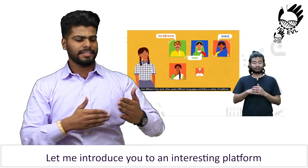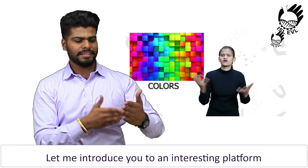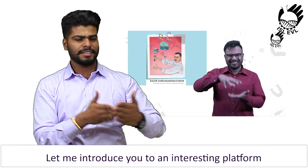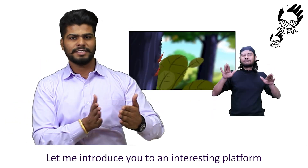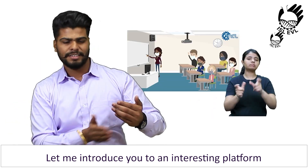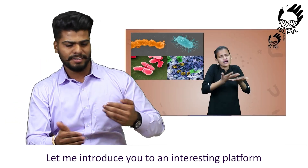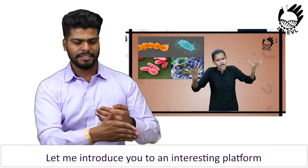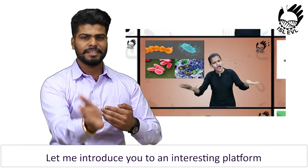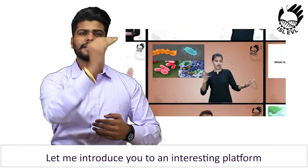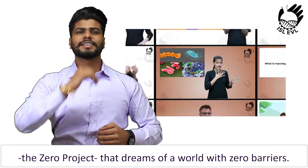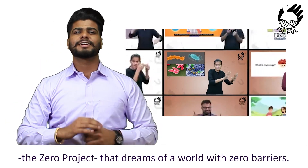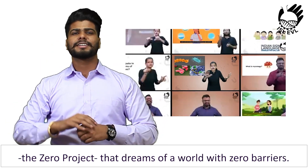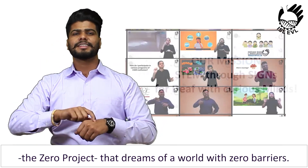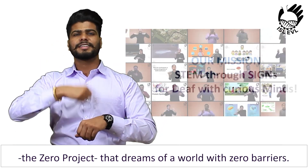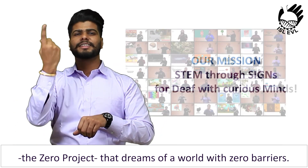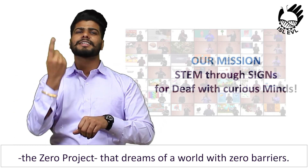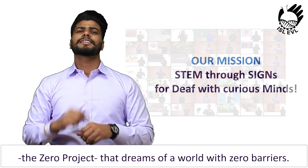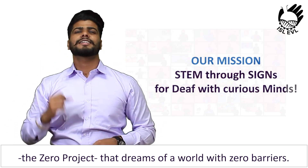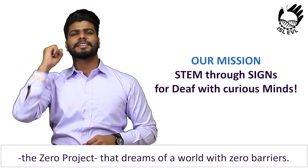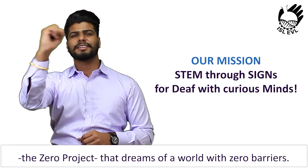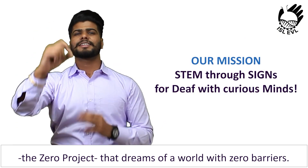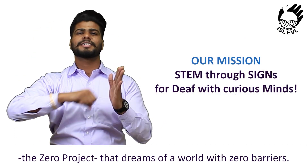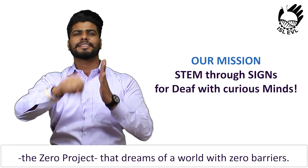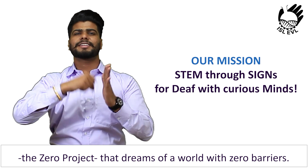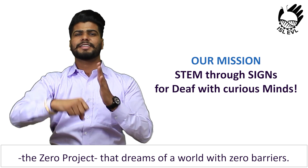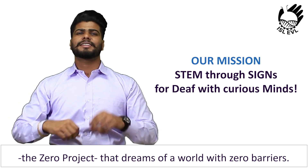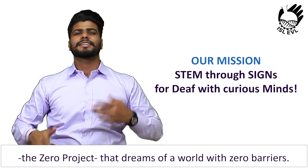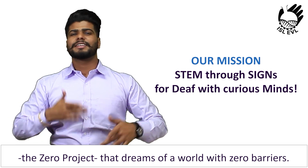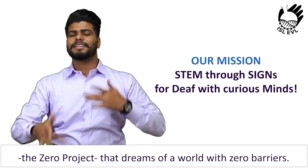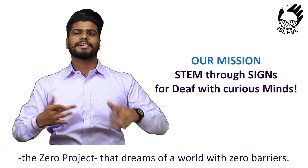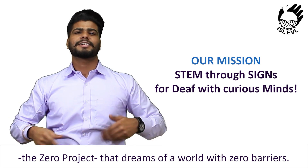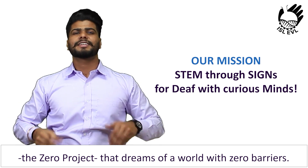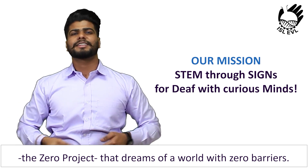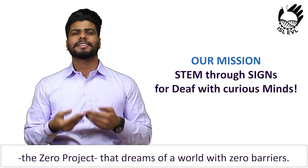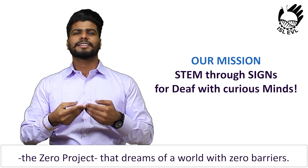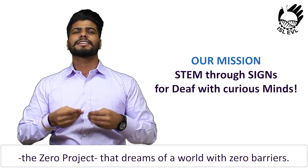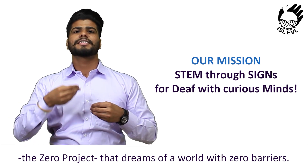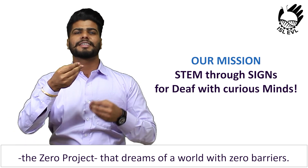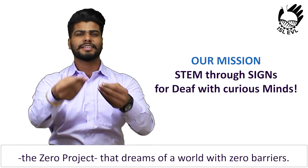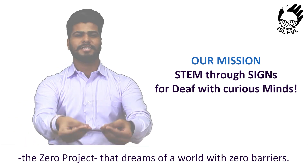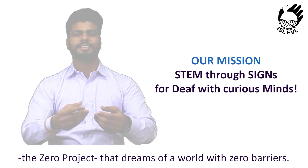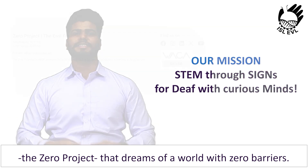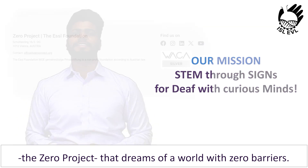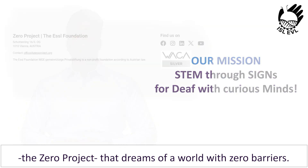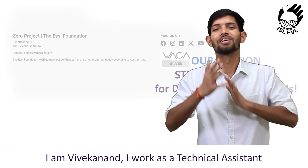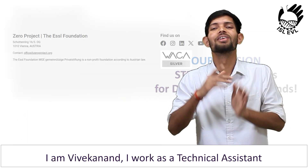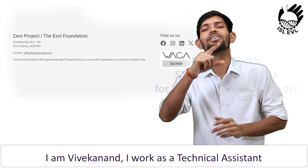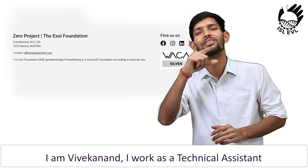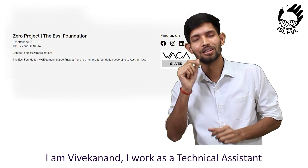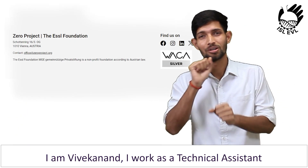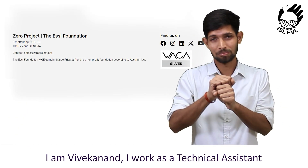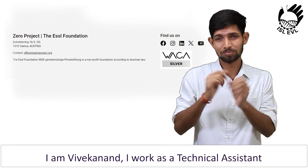lab assistant. Let me introduce you to an interesting platform, the Zero Project, that dreams of a world with zero barriers.